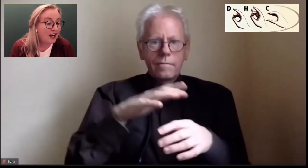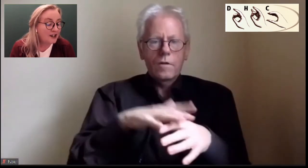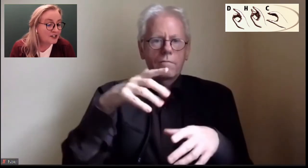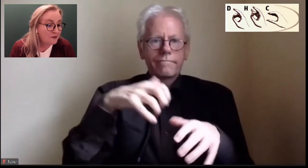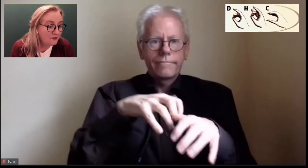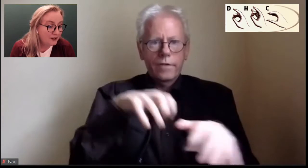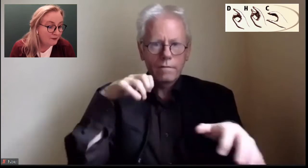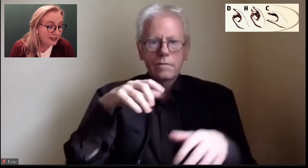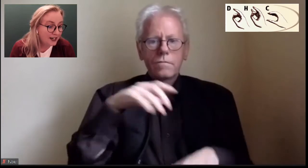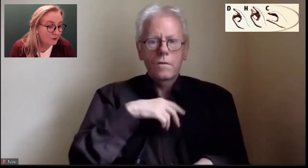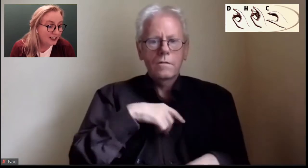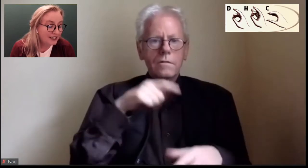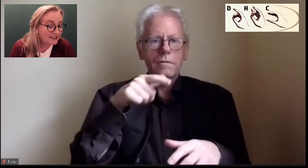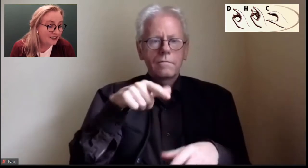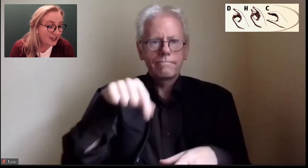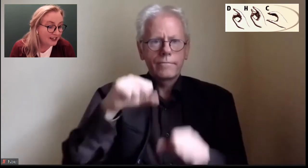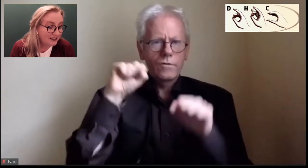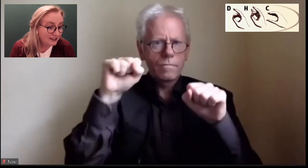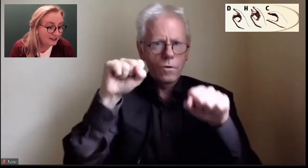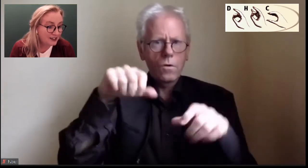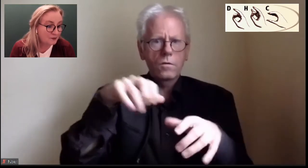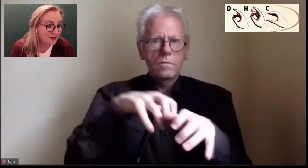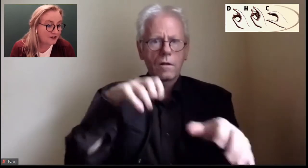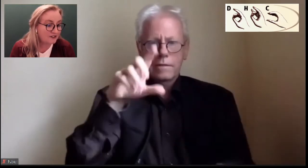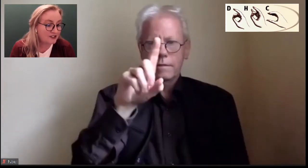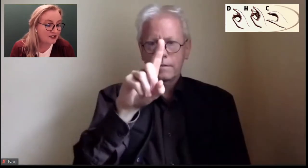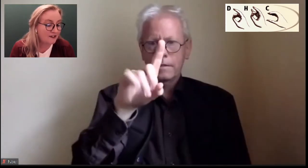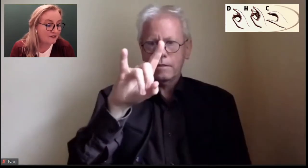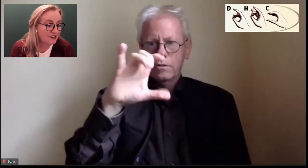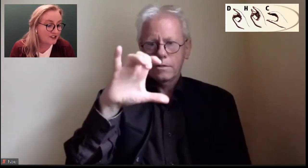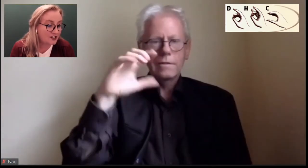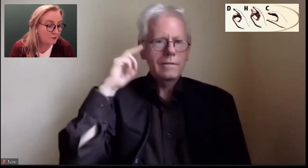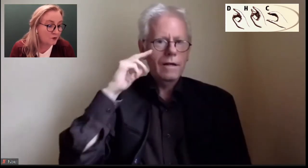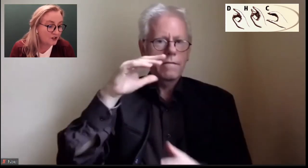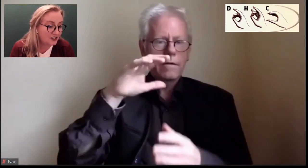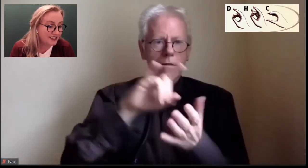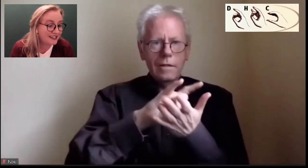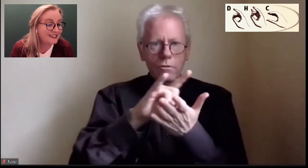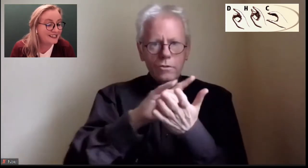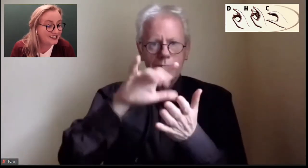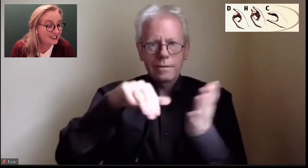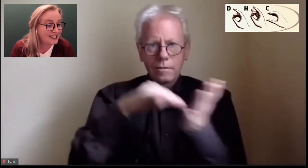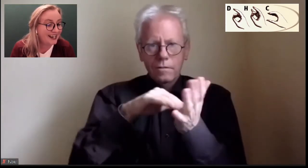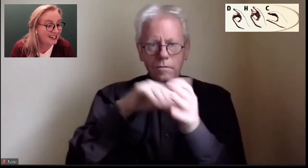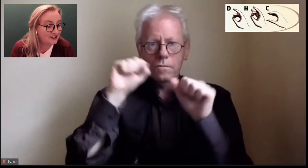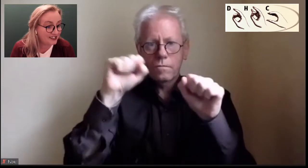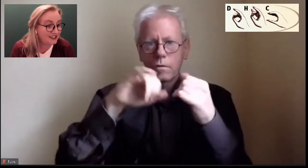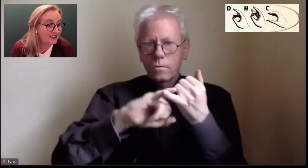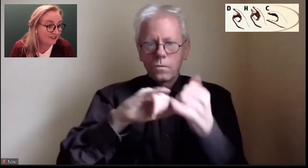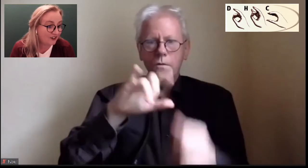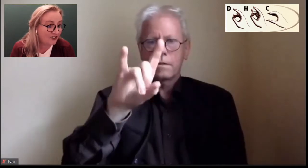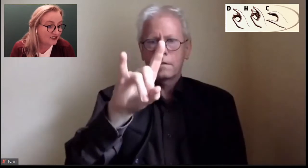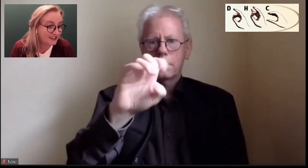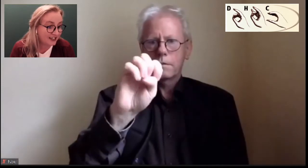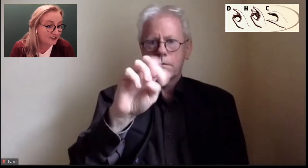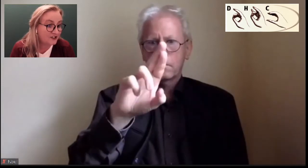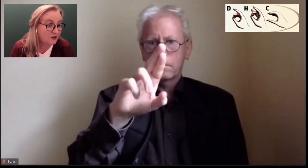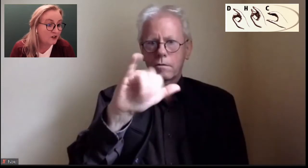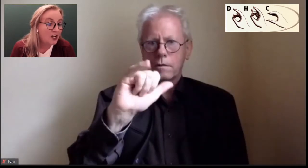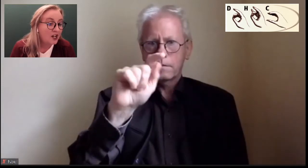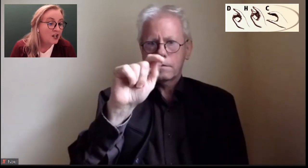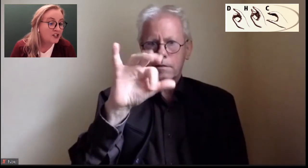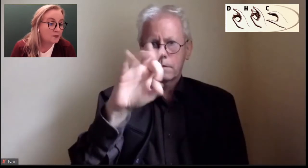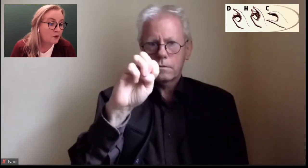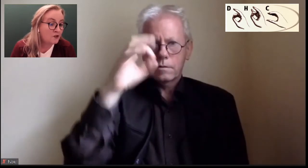There are some people that I would like to thank as part of this conference in supporting the DHE, the Deaf Heritage